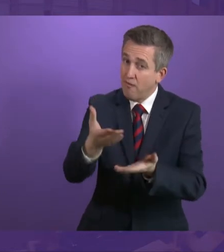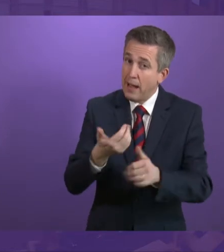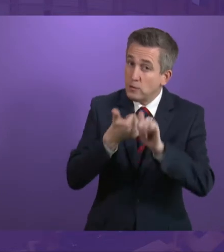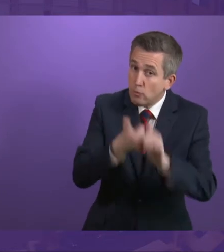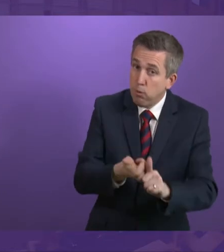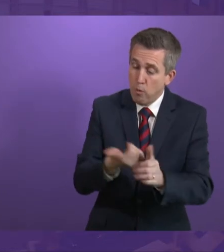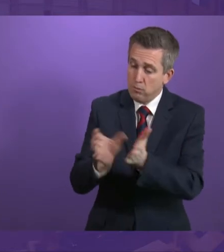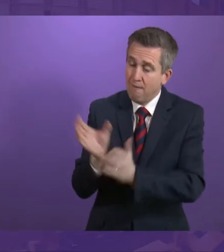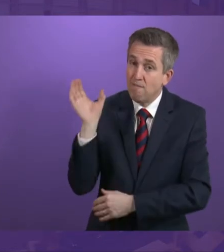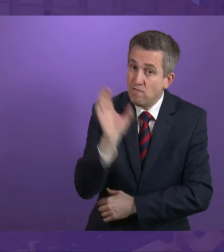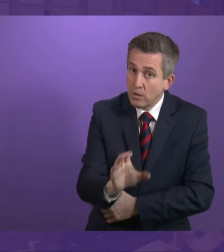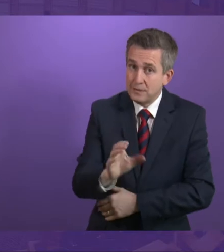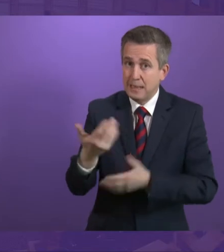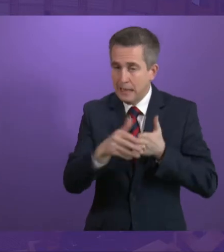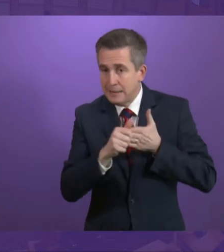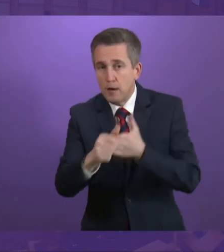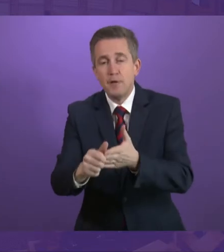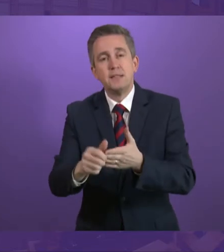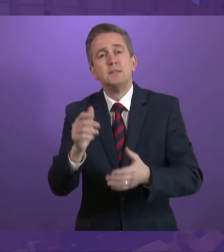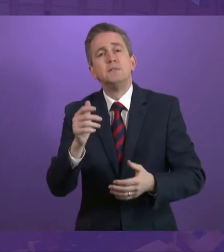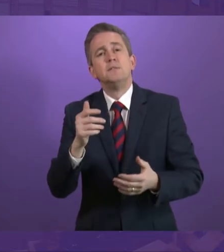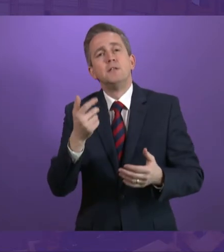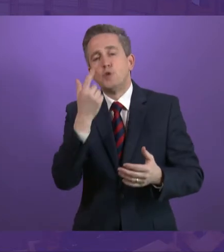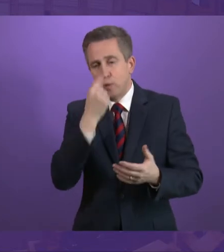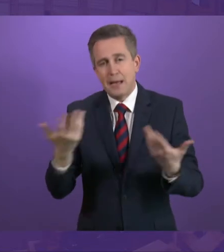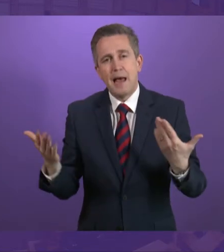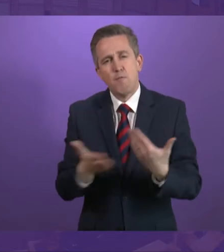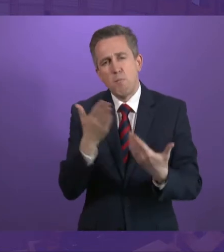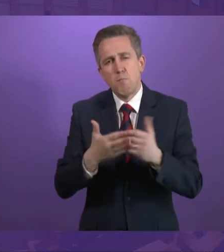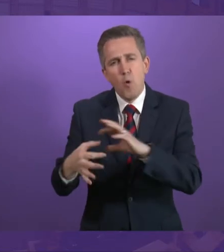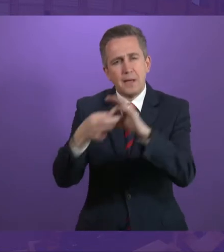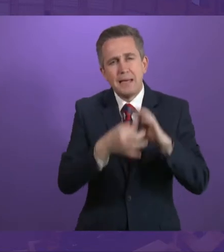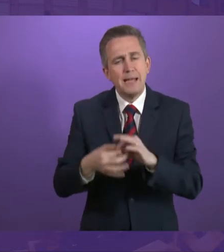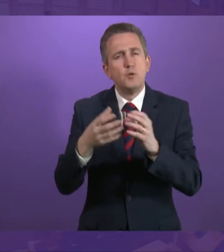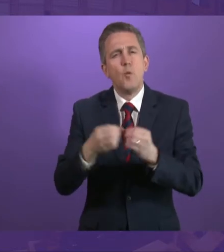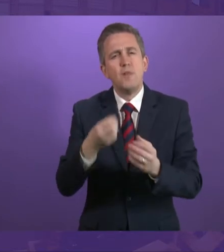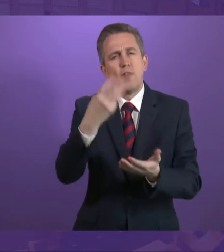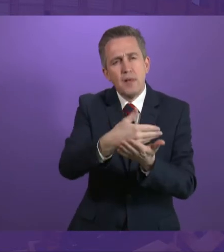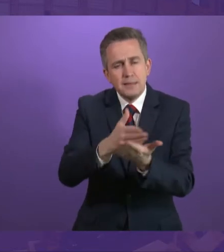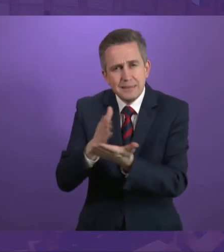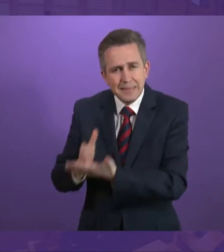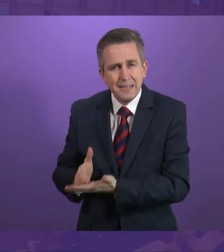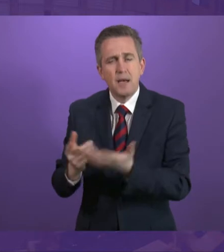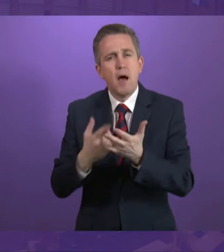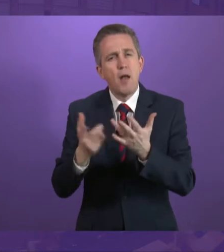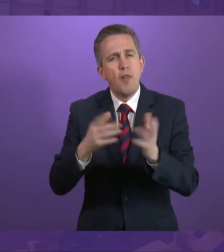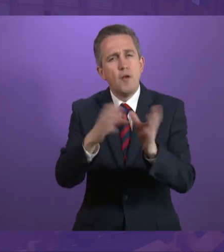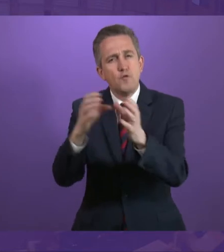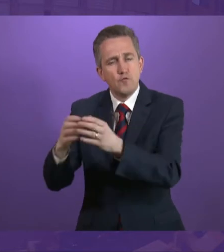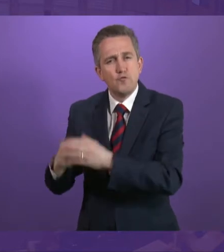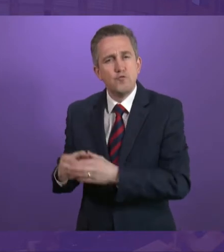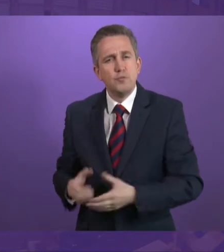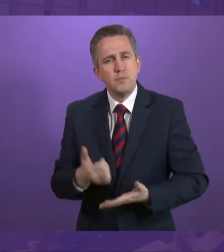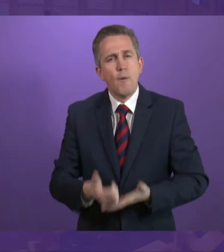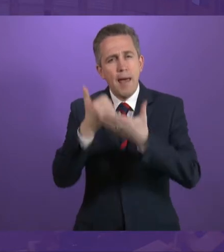and drive the need for change in cooperation with many of the leading charities and groups who play such a vital role in